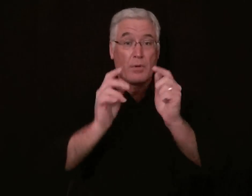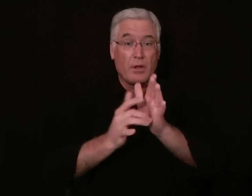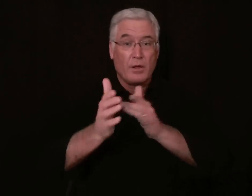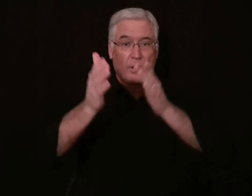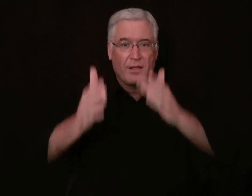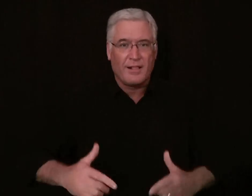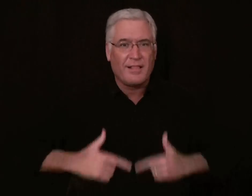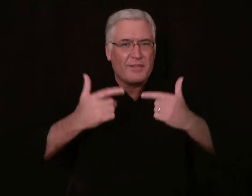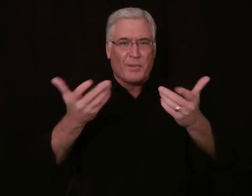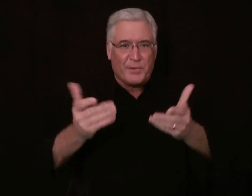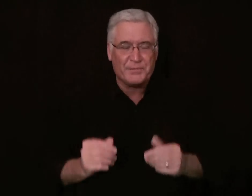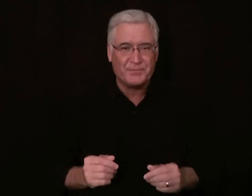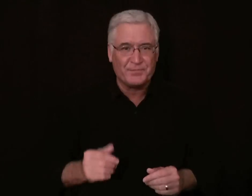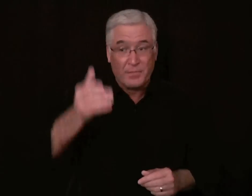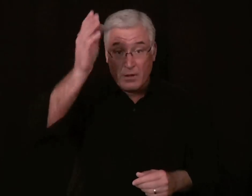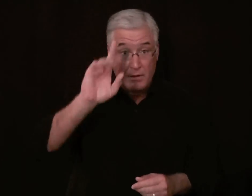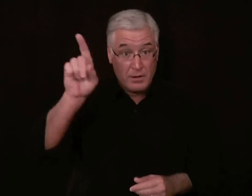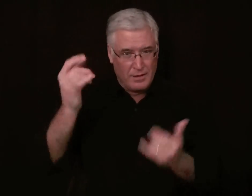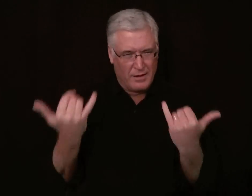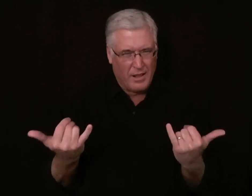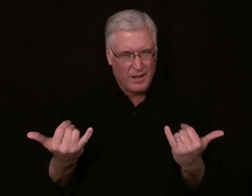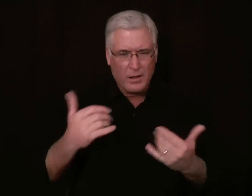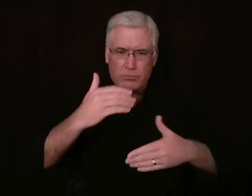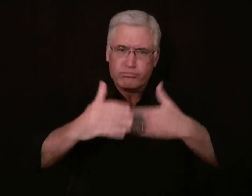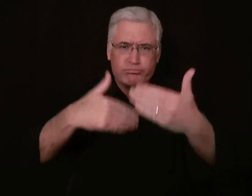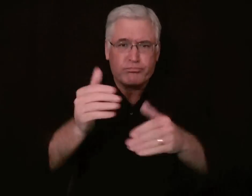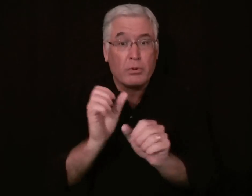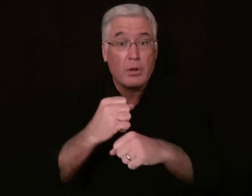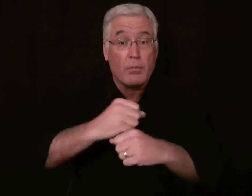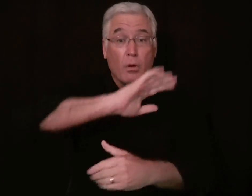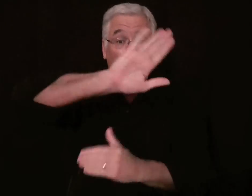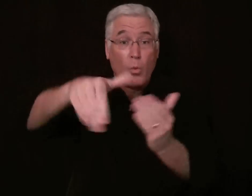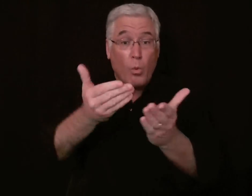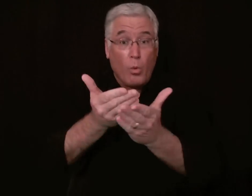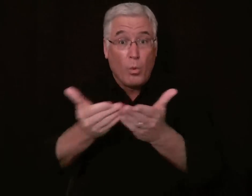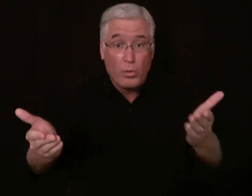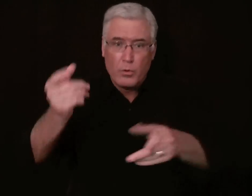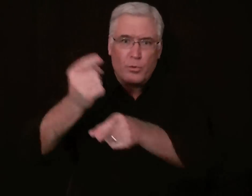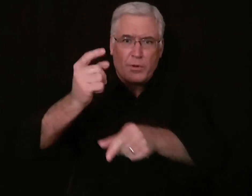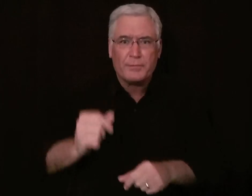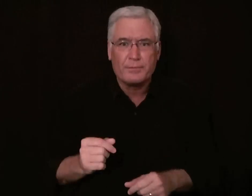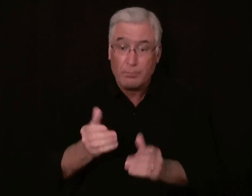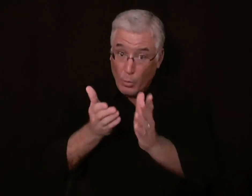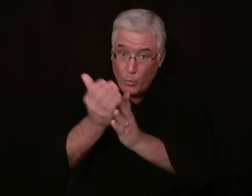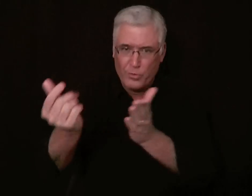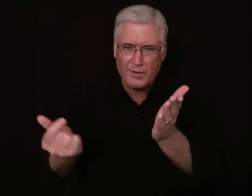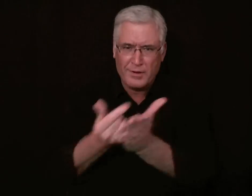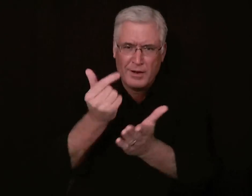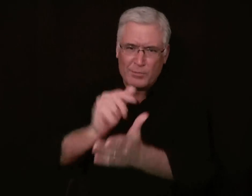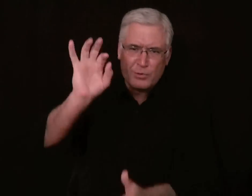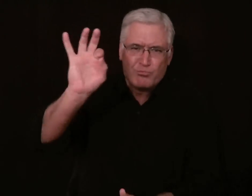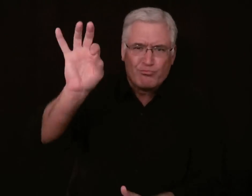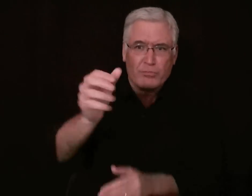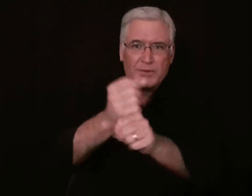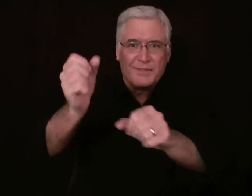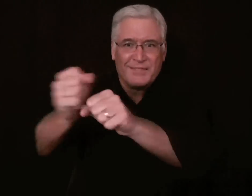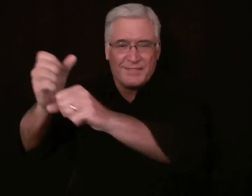Now let's apply this to our Christian life. Guys, right now, he is making all things right. All things